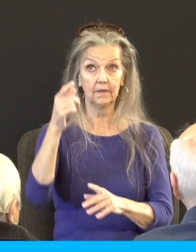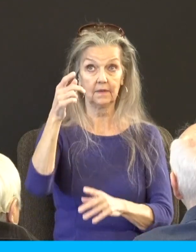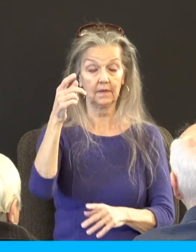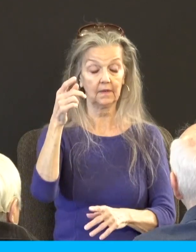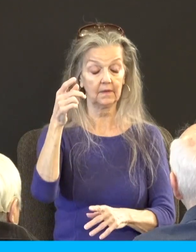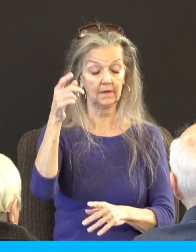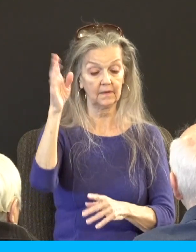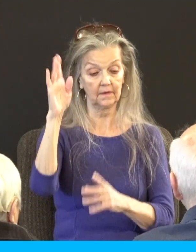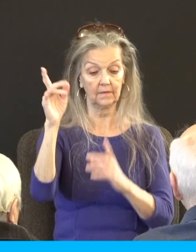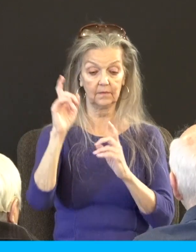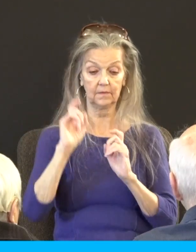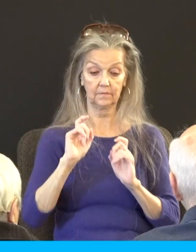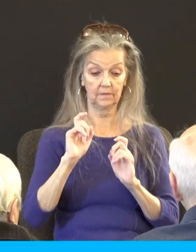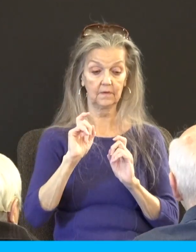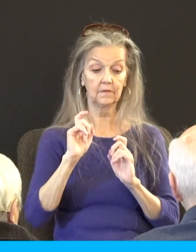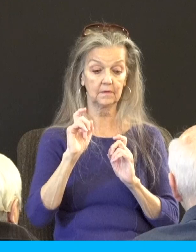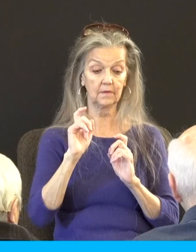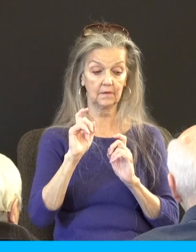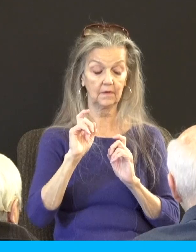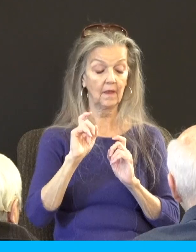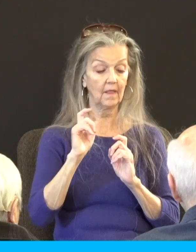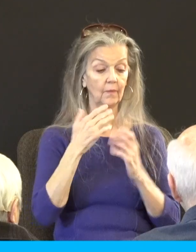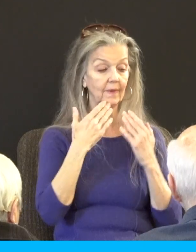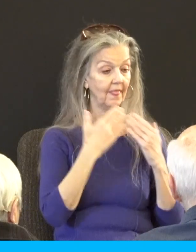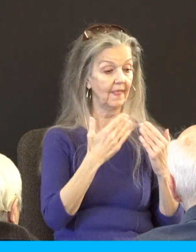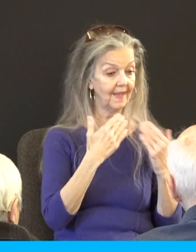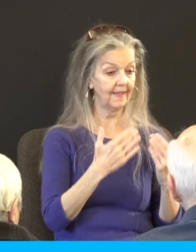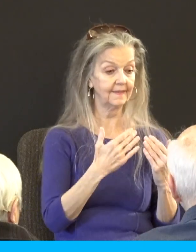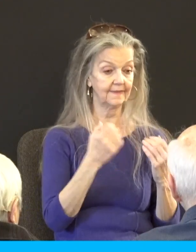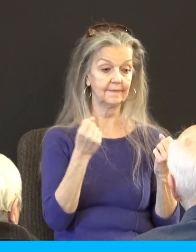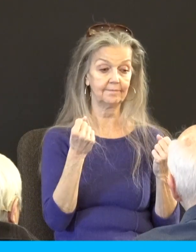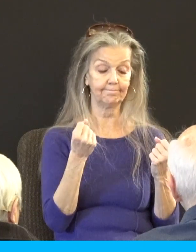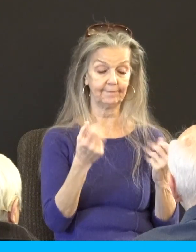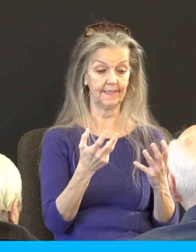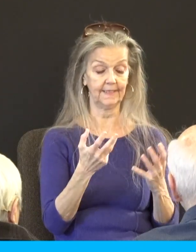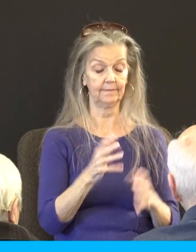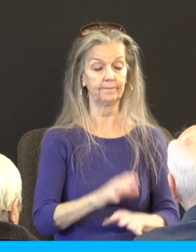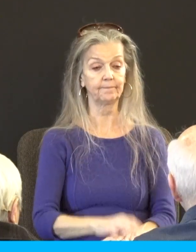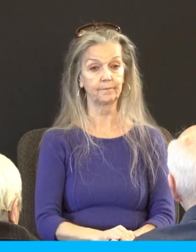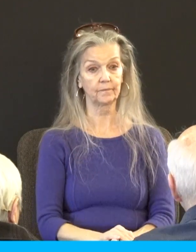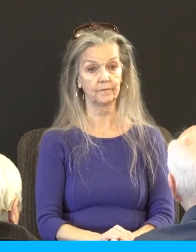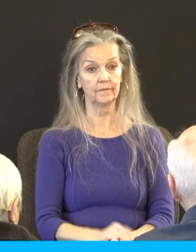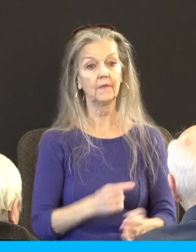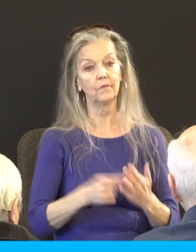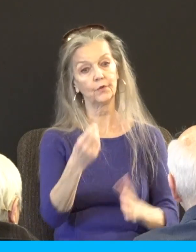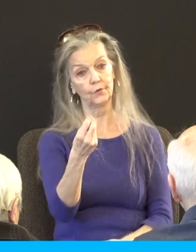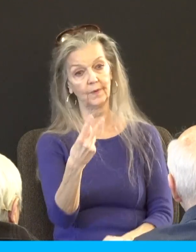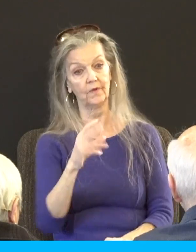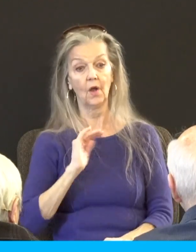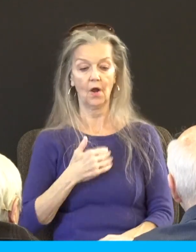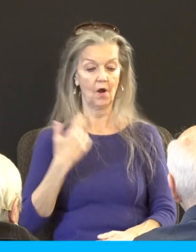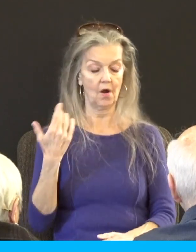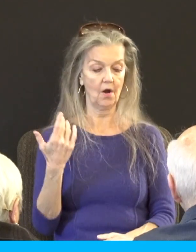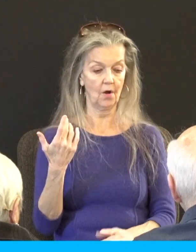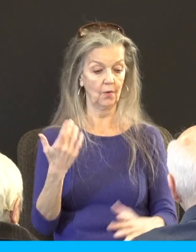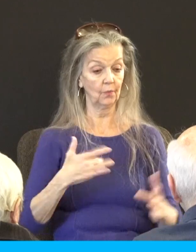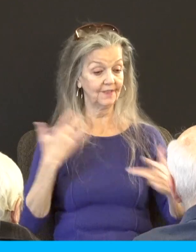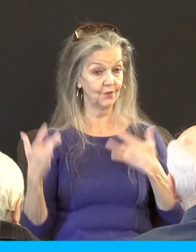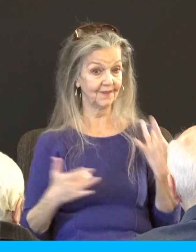of many persons, that thanks may be given by many on our behalf. So verse 12, for our rejoicing is this, the testimony of our